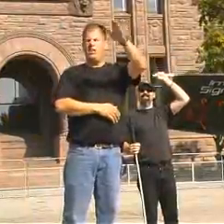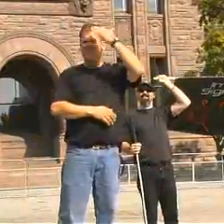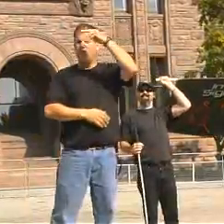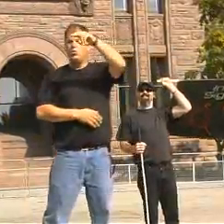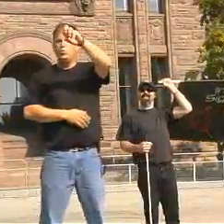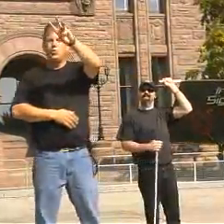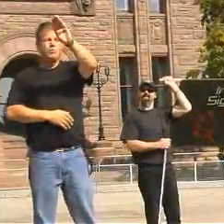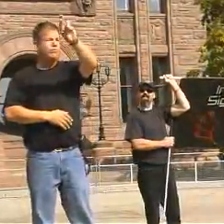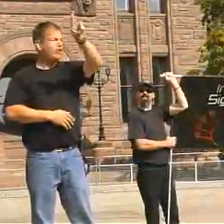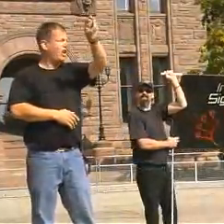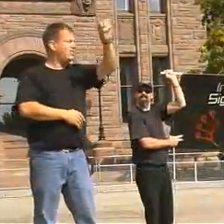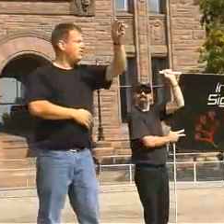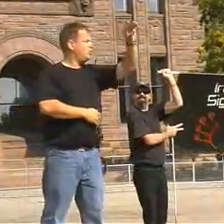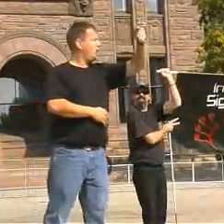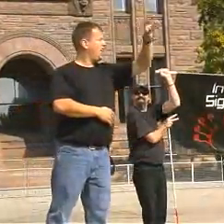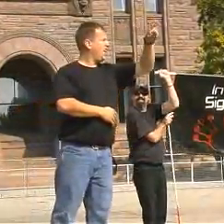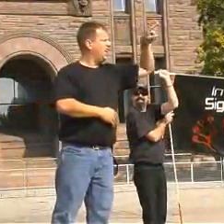Yesterday, the deaf community in New Brunswick.